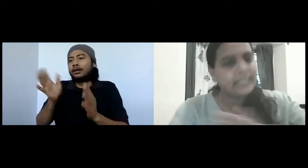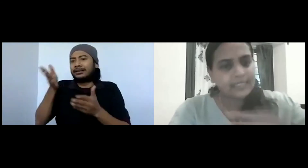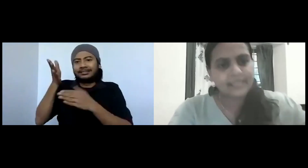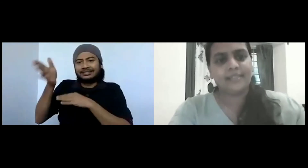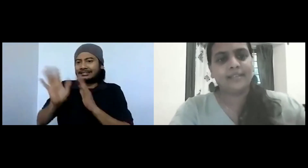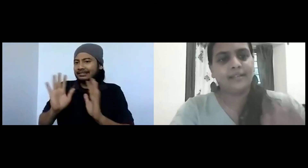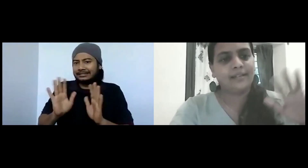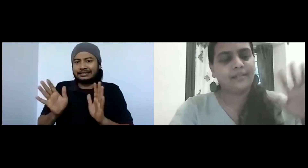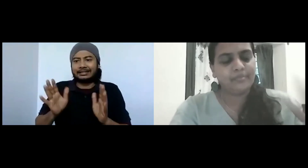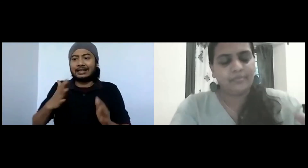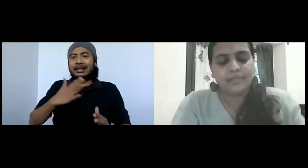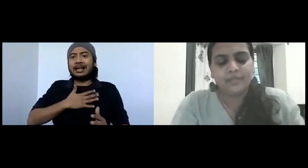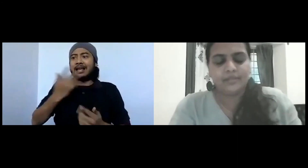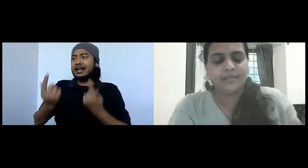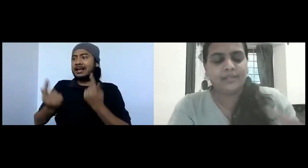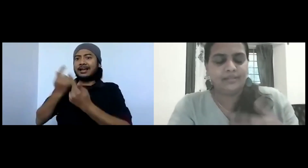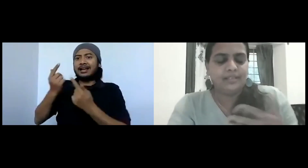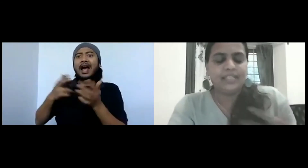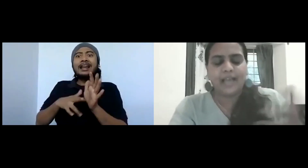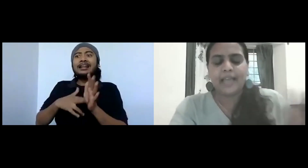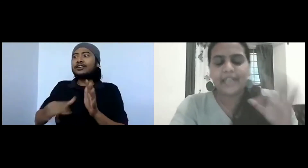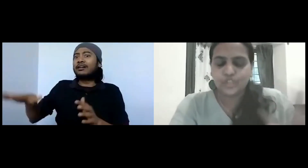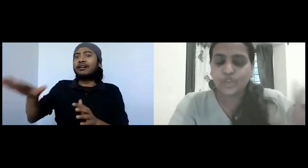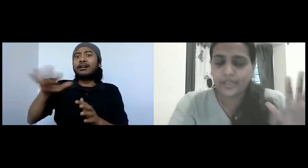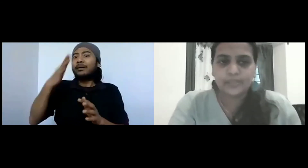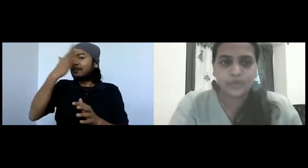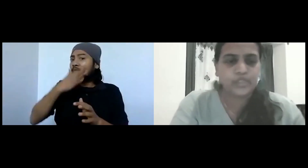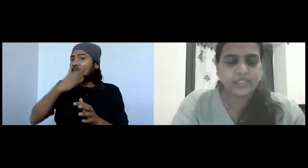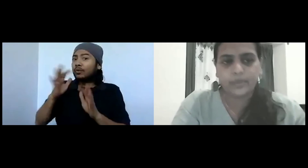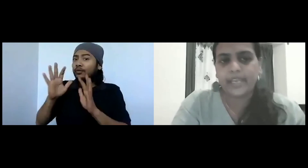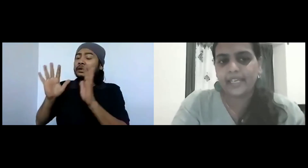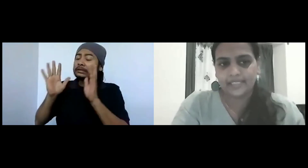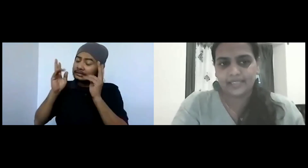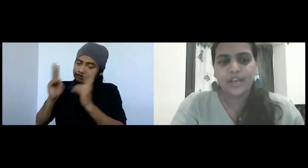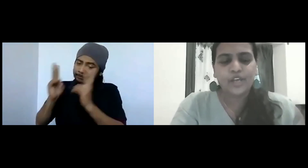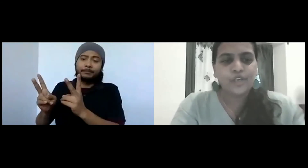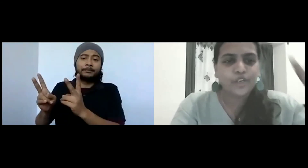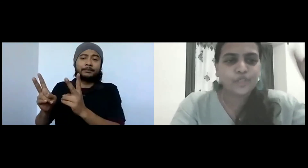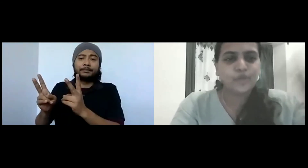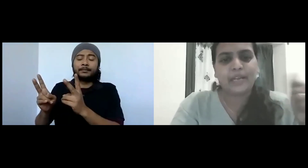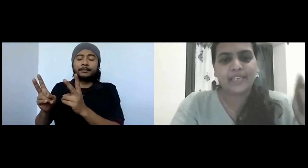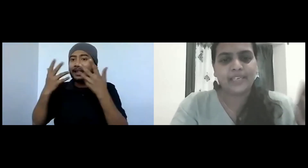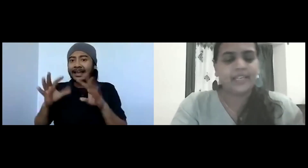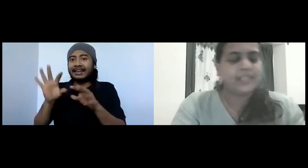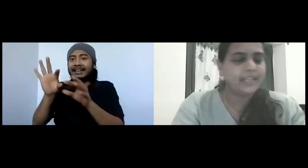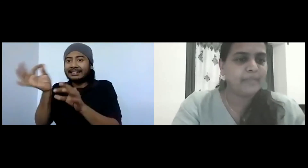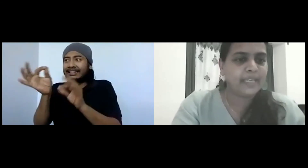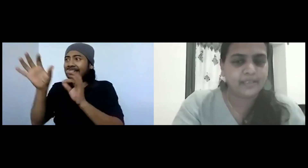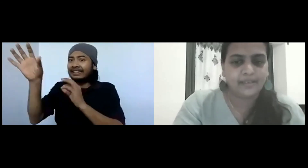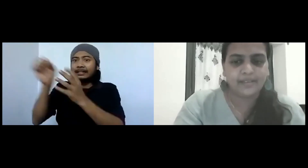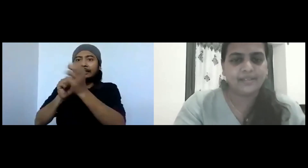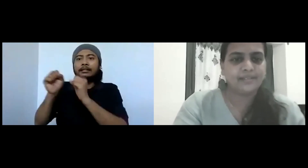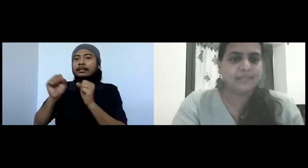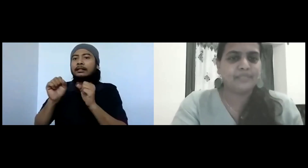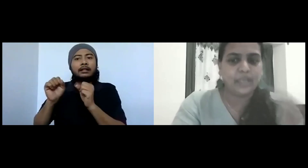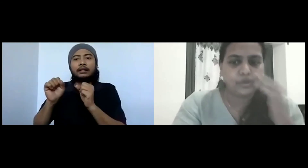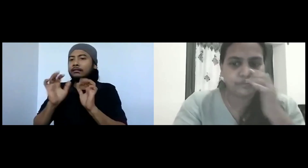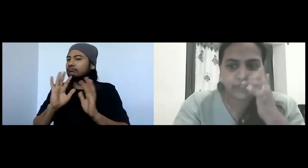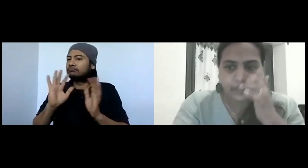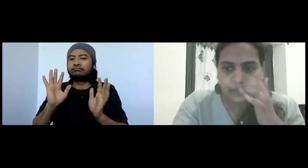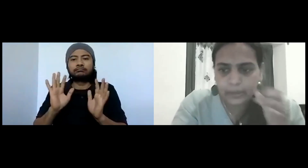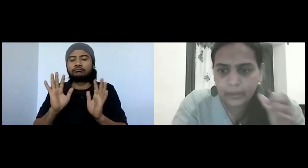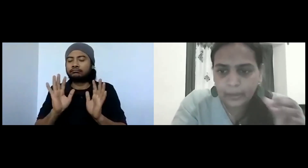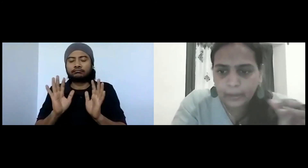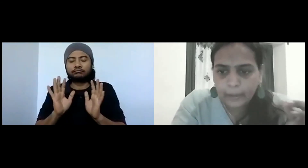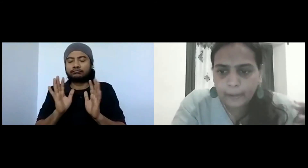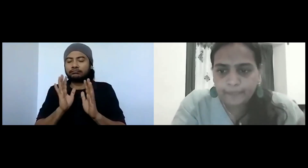in its, and enjoy its beauty the way it is, not, you know, plucking it and make something out